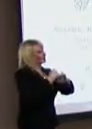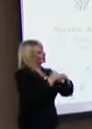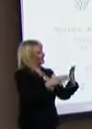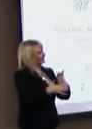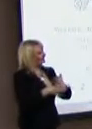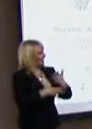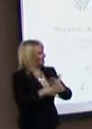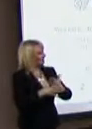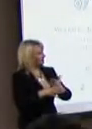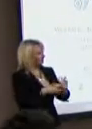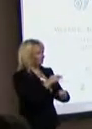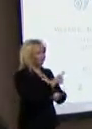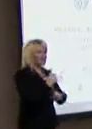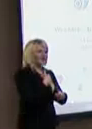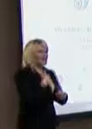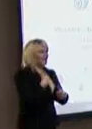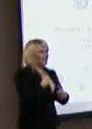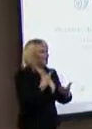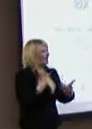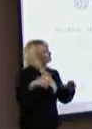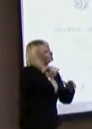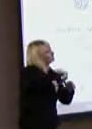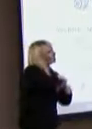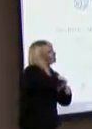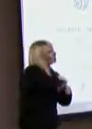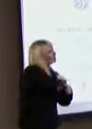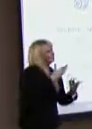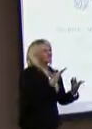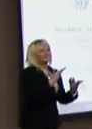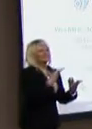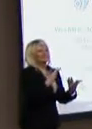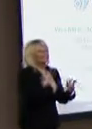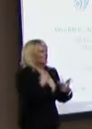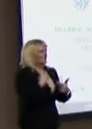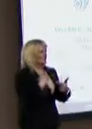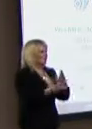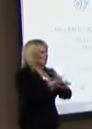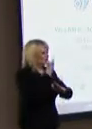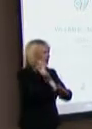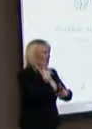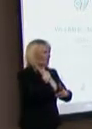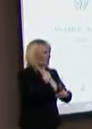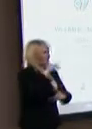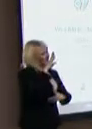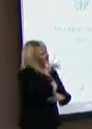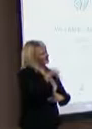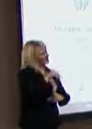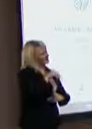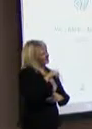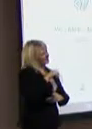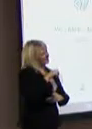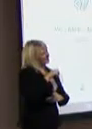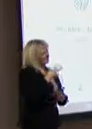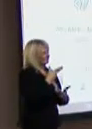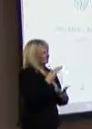I got involved, I did VSO many, many years ago, 1980 to 82 out in East Africa. And I came back